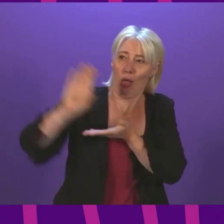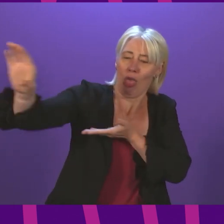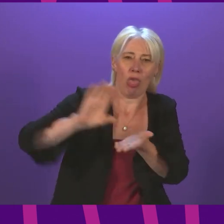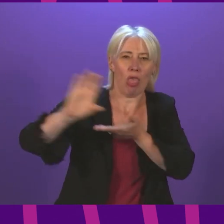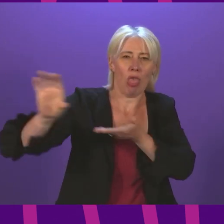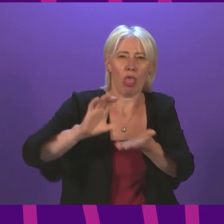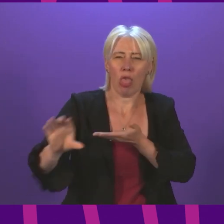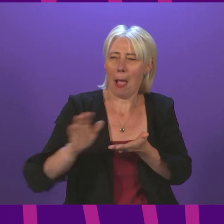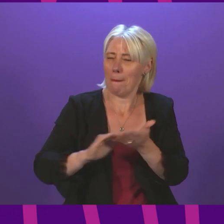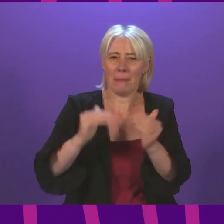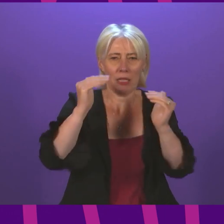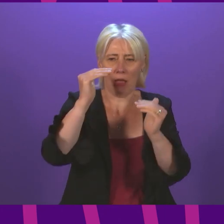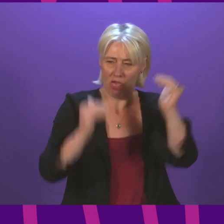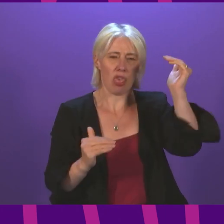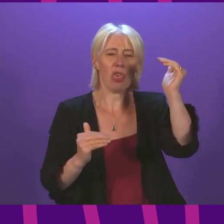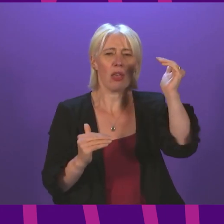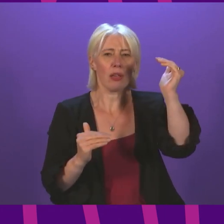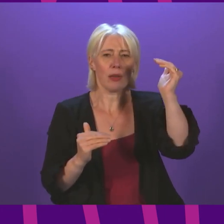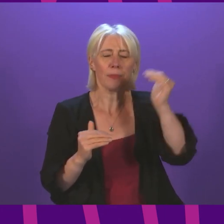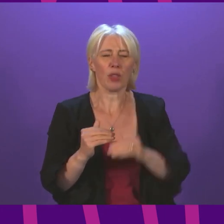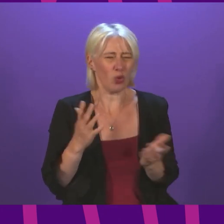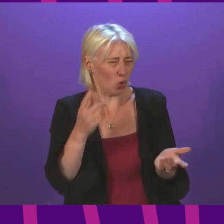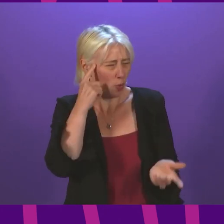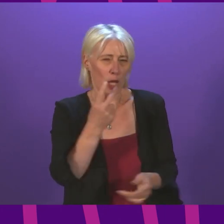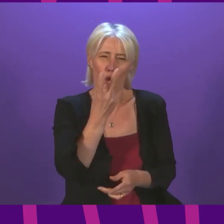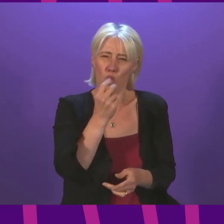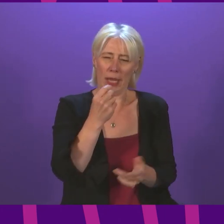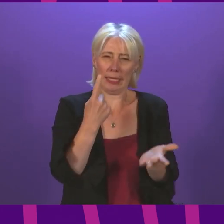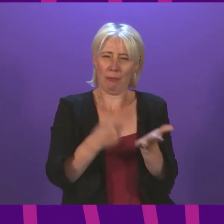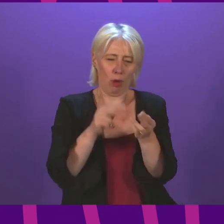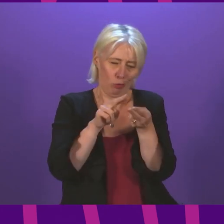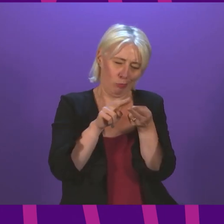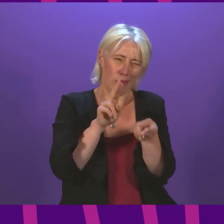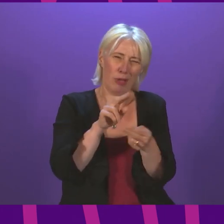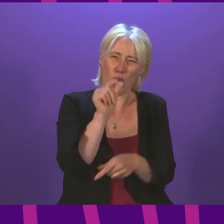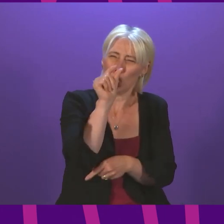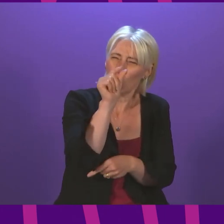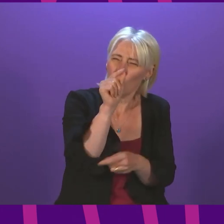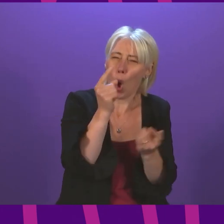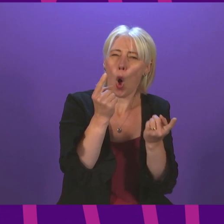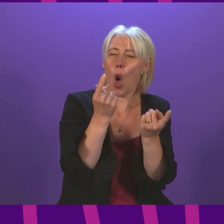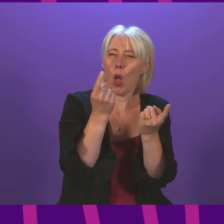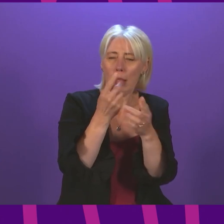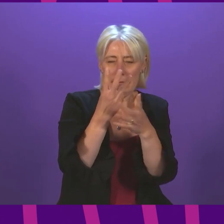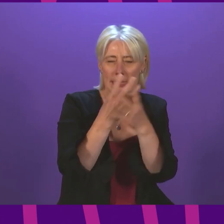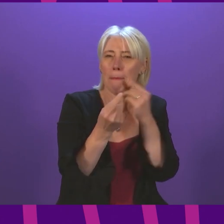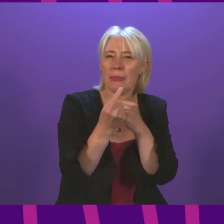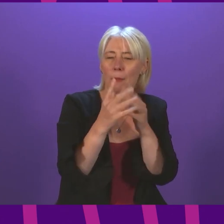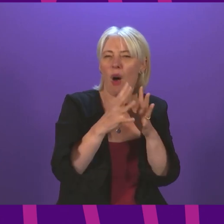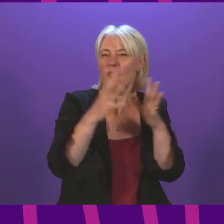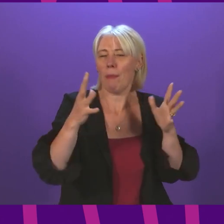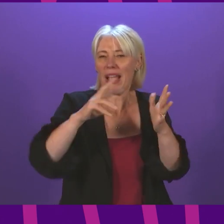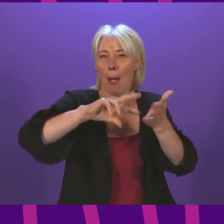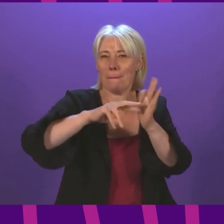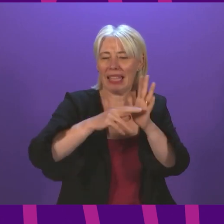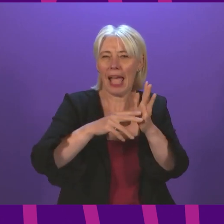inequality. In that grand scheme, the £20 uplift seems like a small symptom of a much larger plan to engineer a